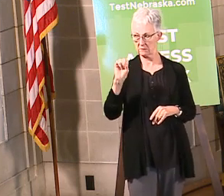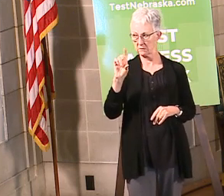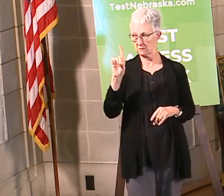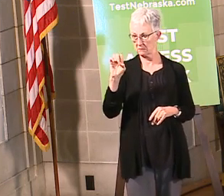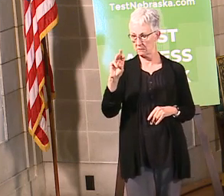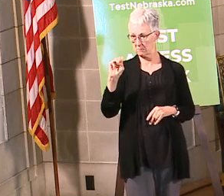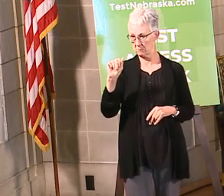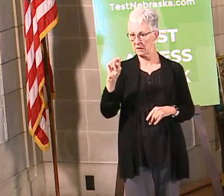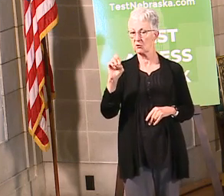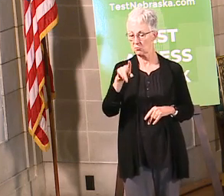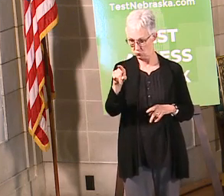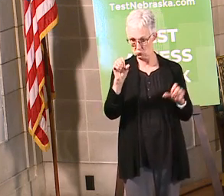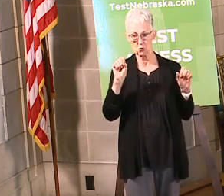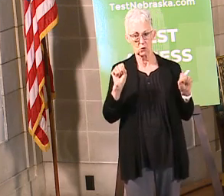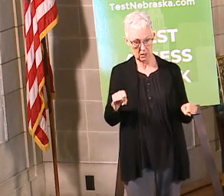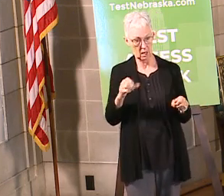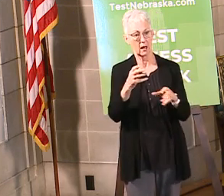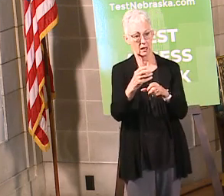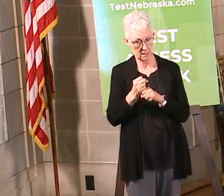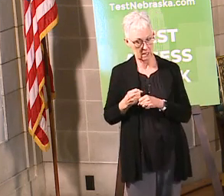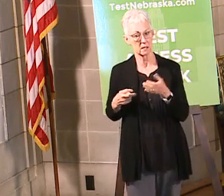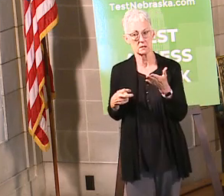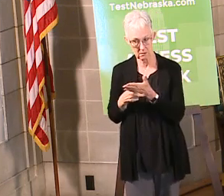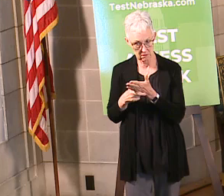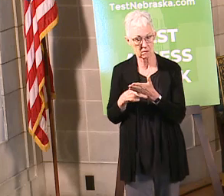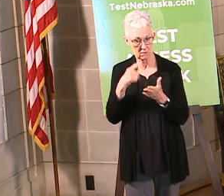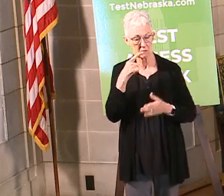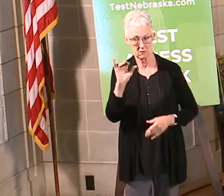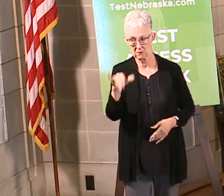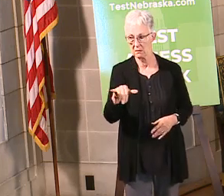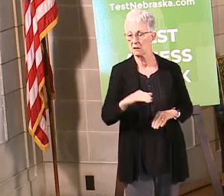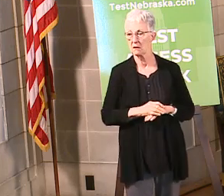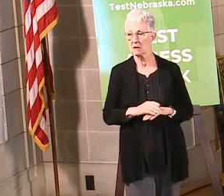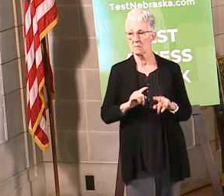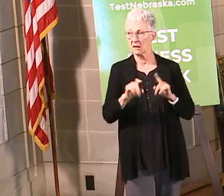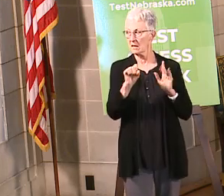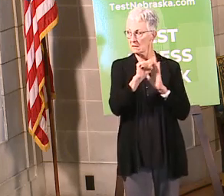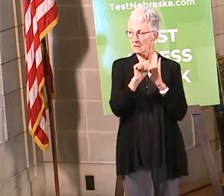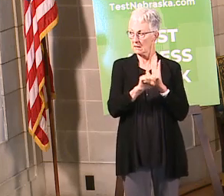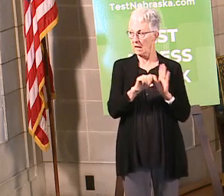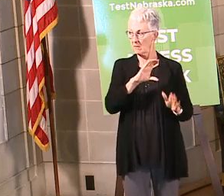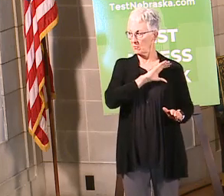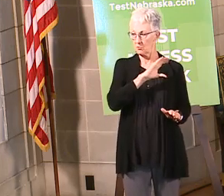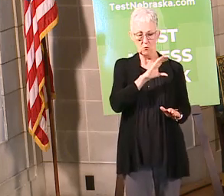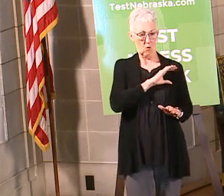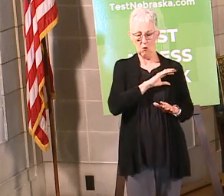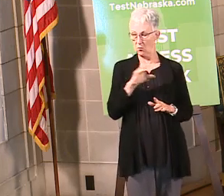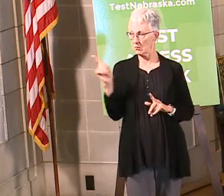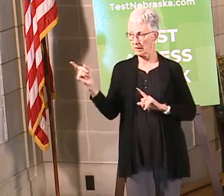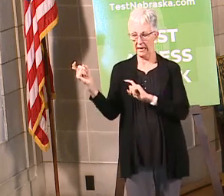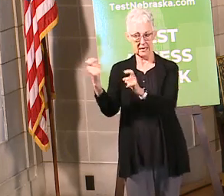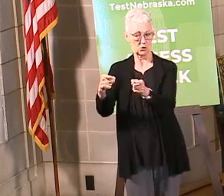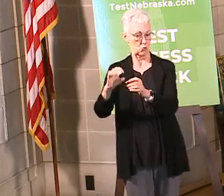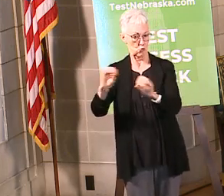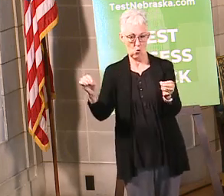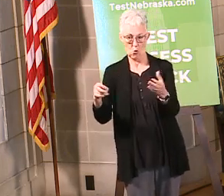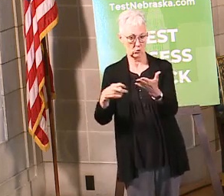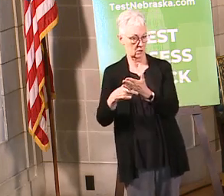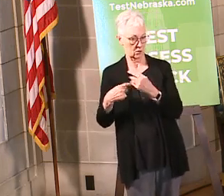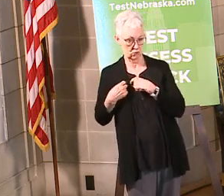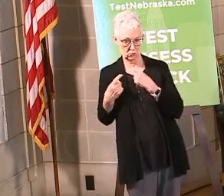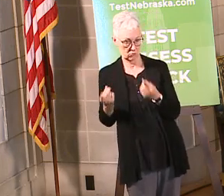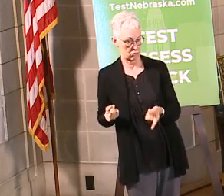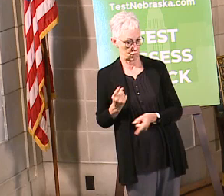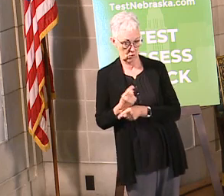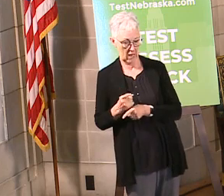DHM and get a classified misdemeanor. However, think that first of all, the state patrol is not ticketed anybody, right, Colonel? haven't? So the state patrol is not ticketed anybody